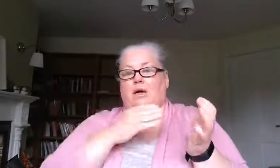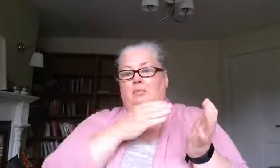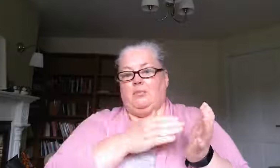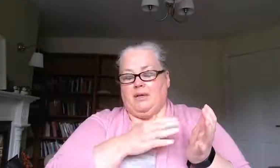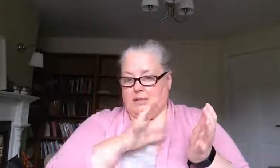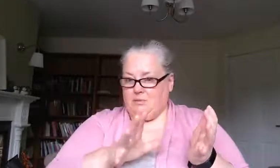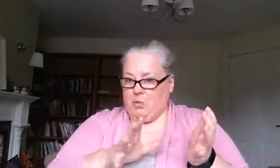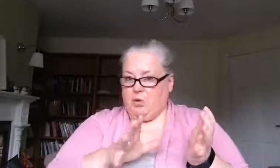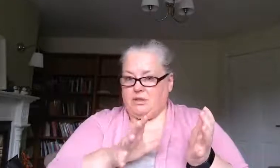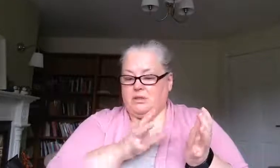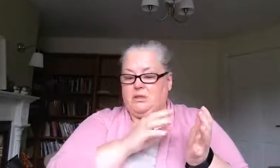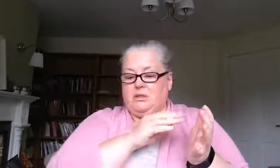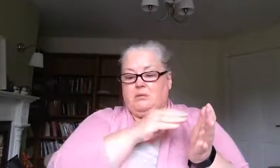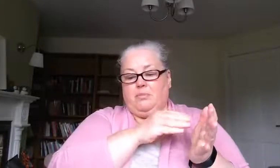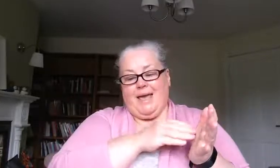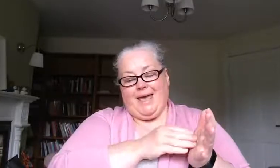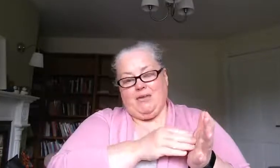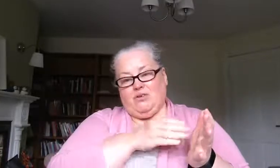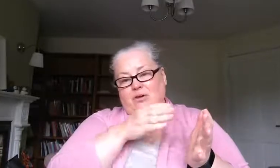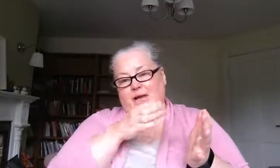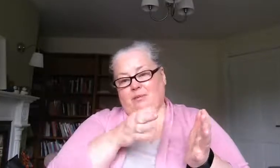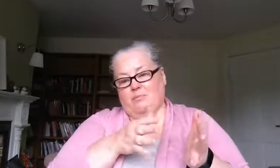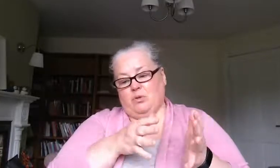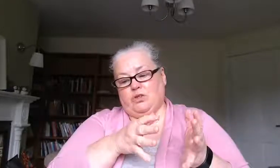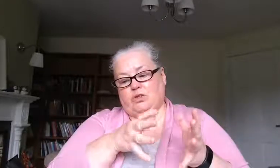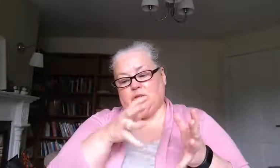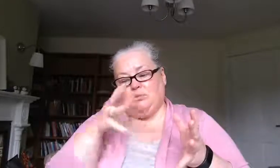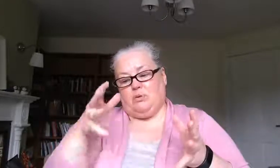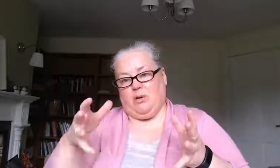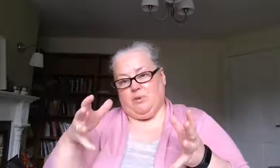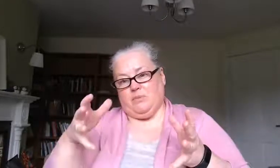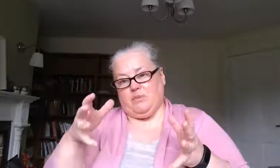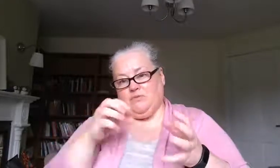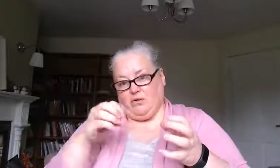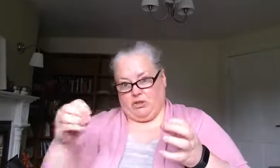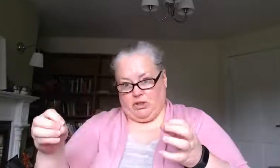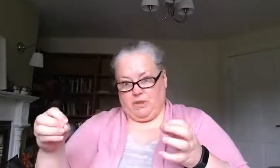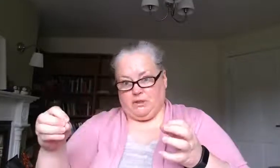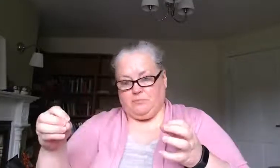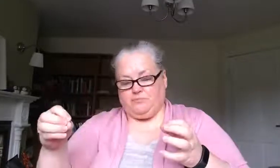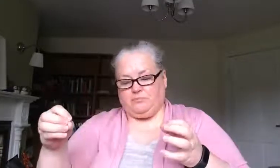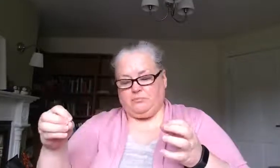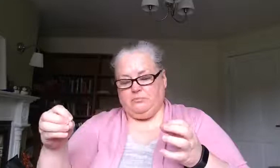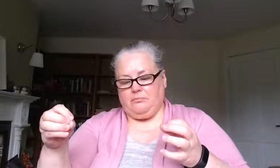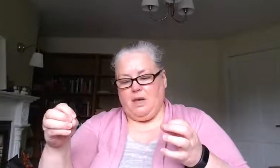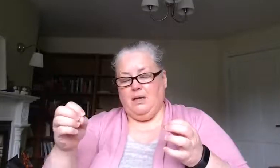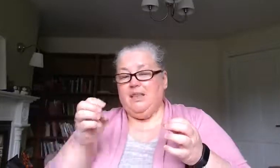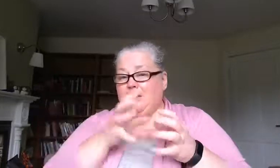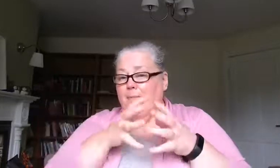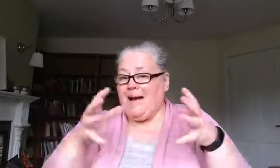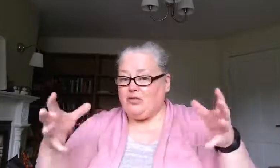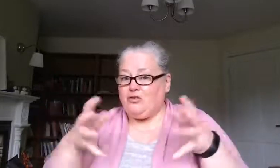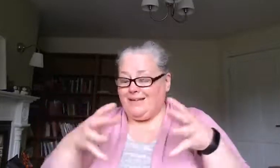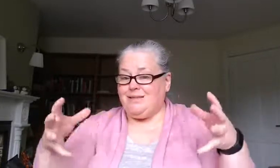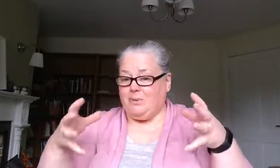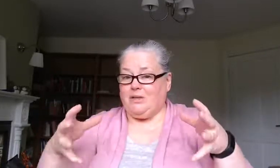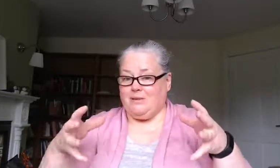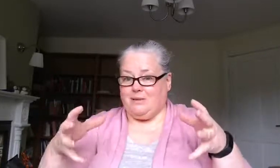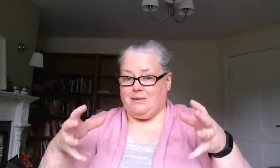and that's important behavior and emotional problems for a child the pattern has to be consistent